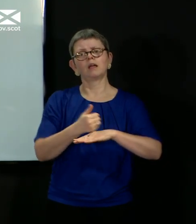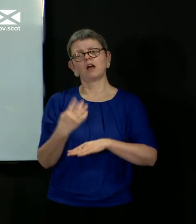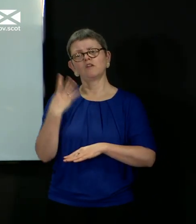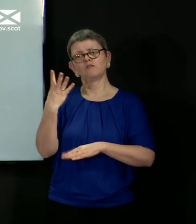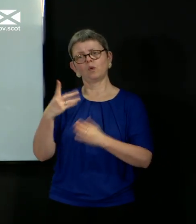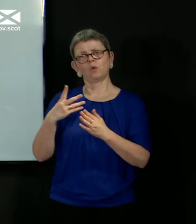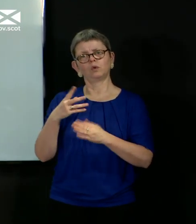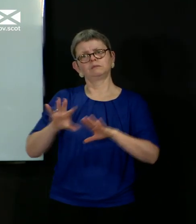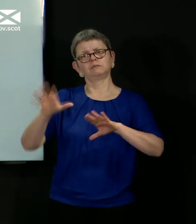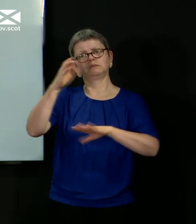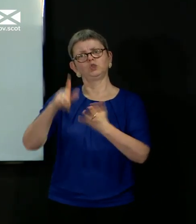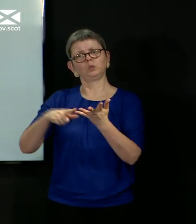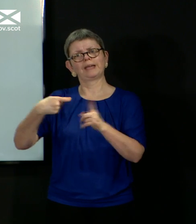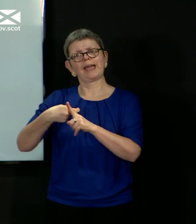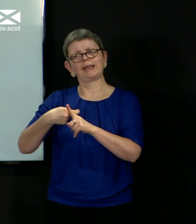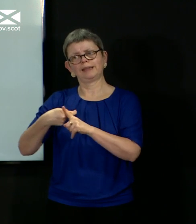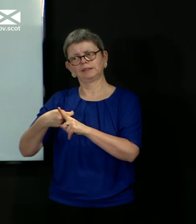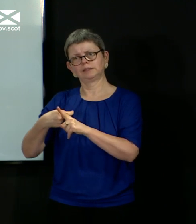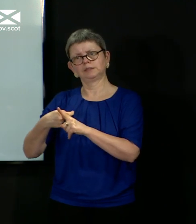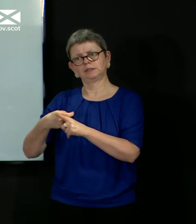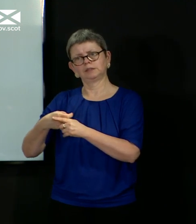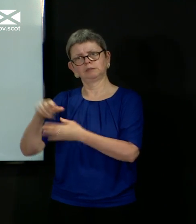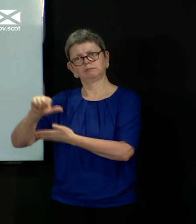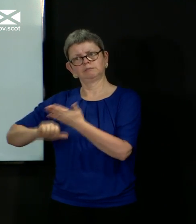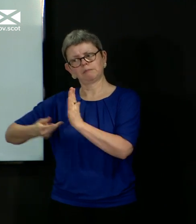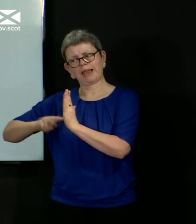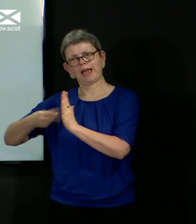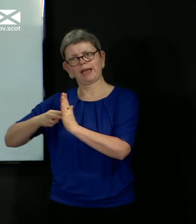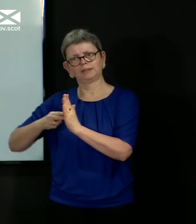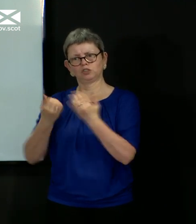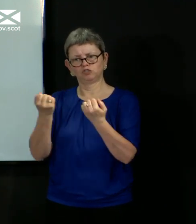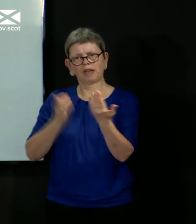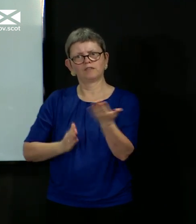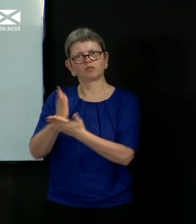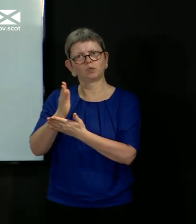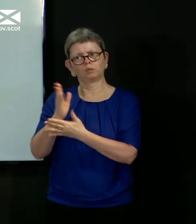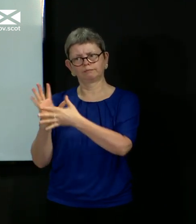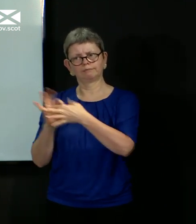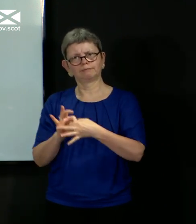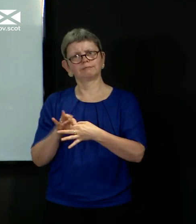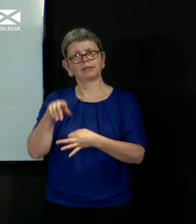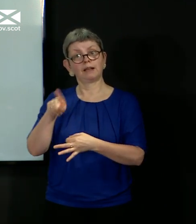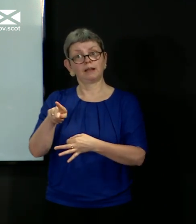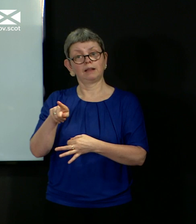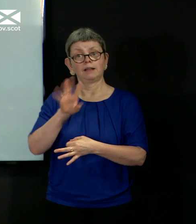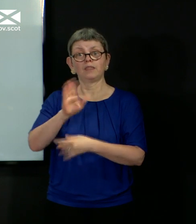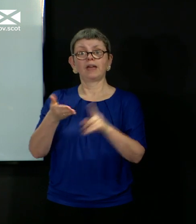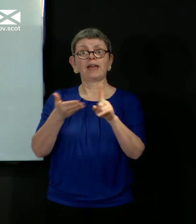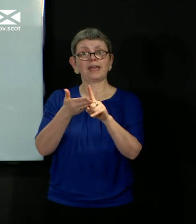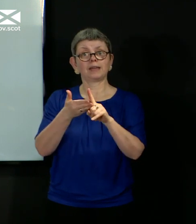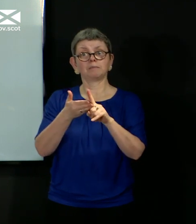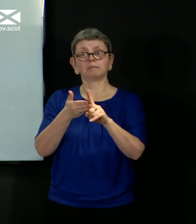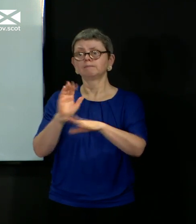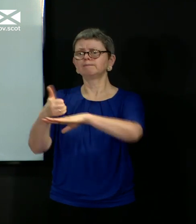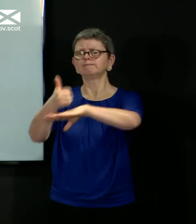testing program that includes the drive-throughs. They're there primarily to enable increased testing of